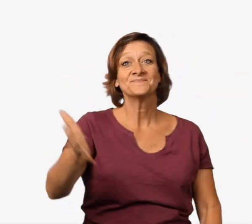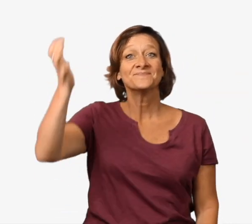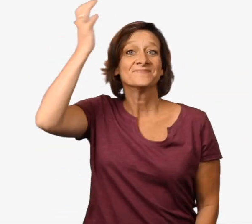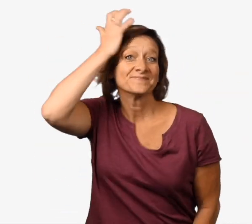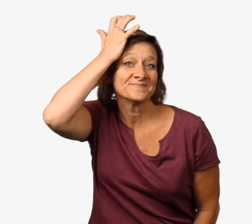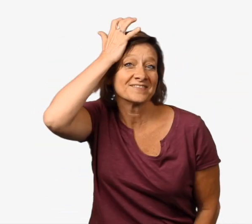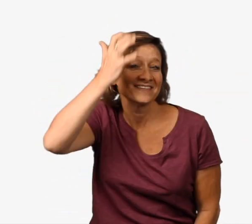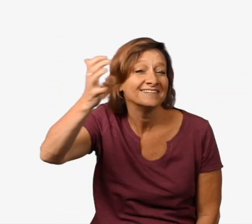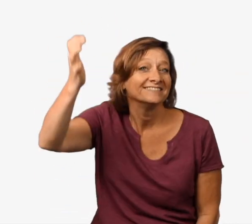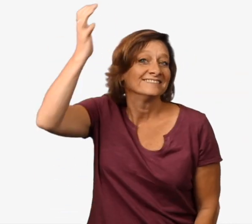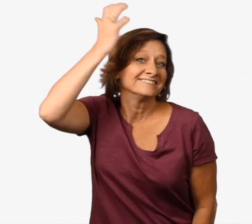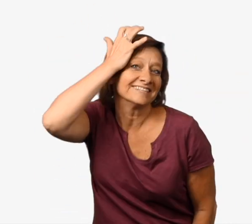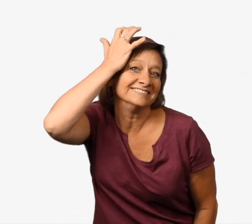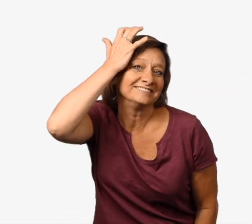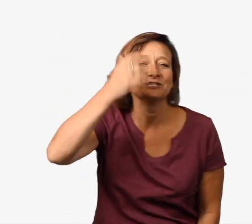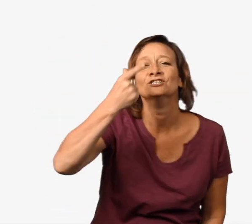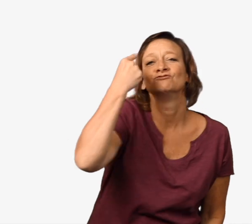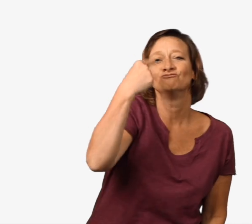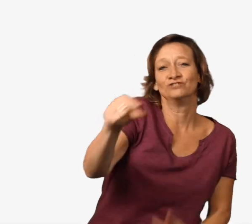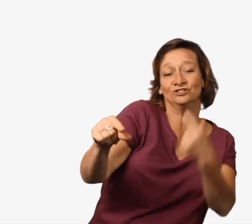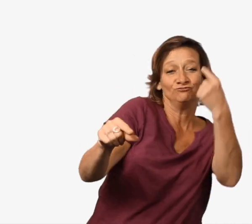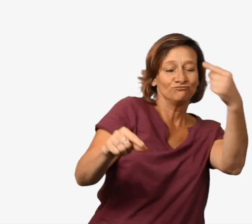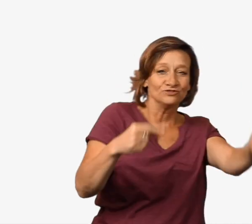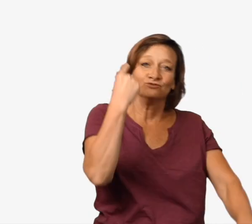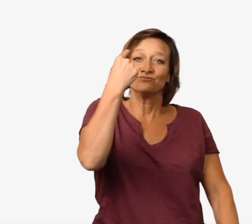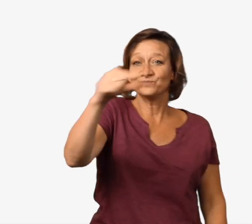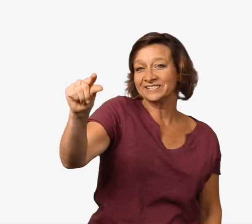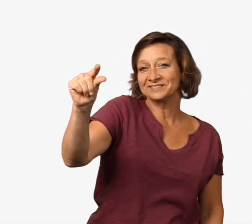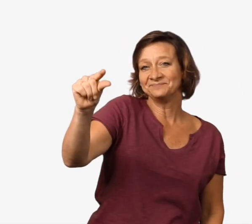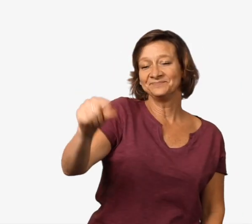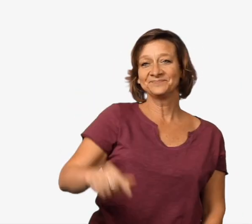salad. Lettuce, lettuce. Green, green, green.